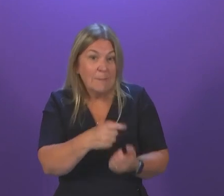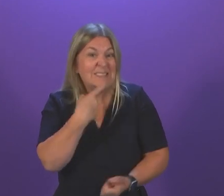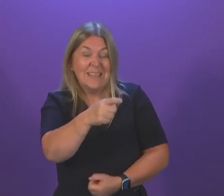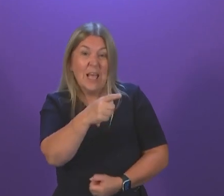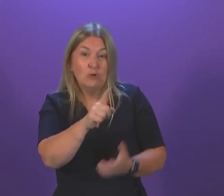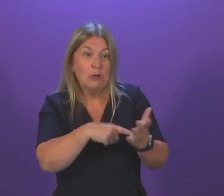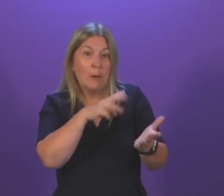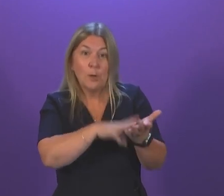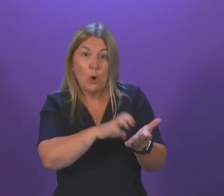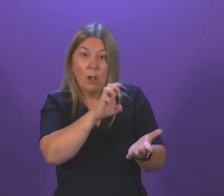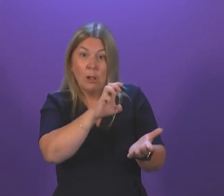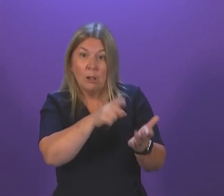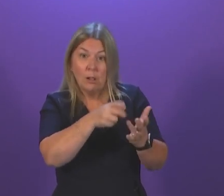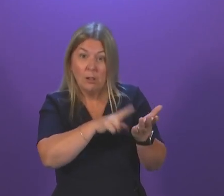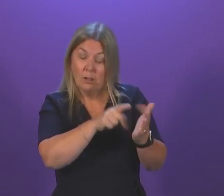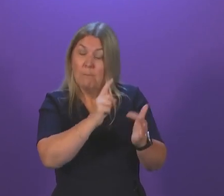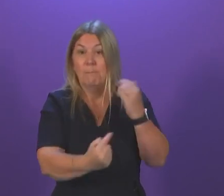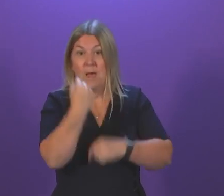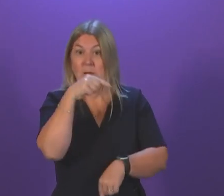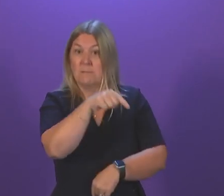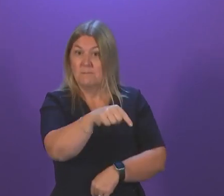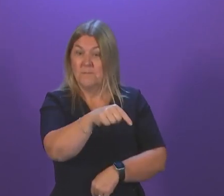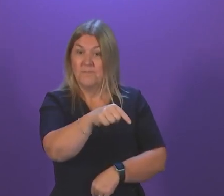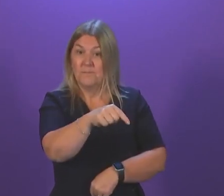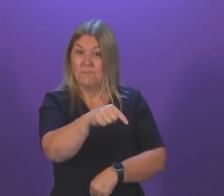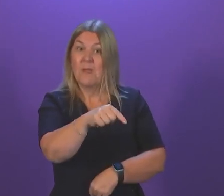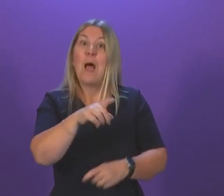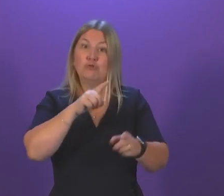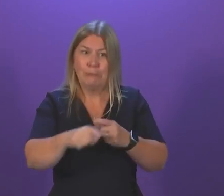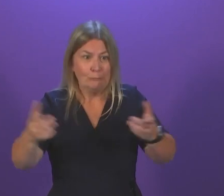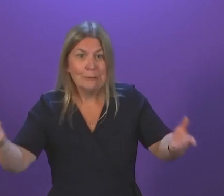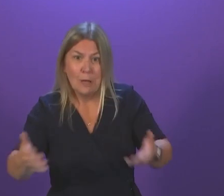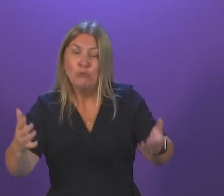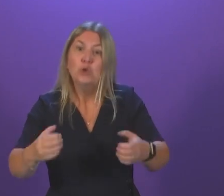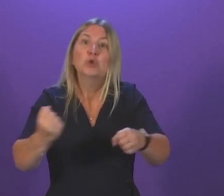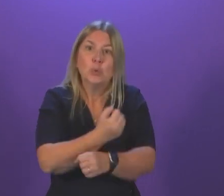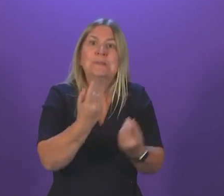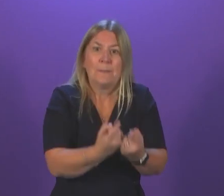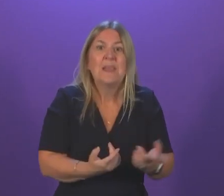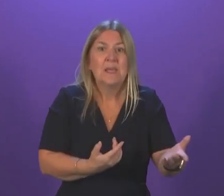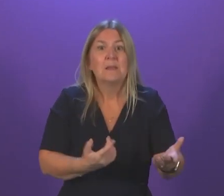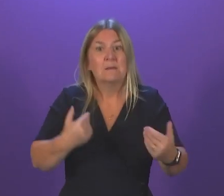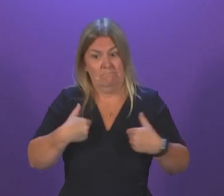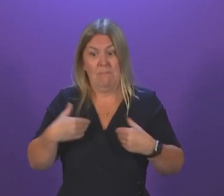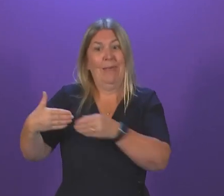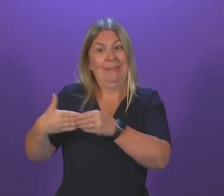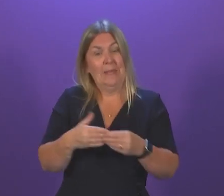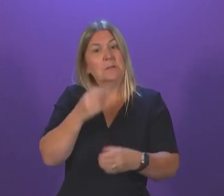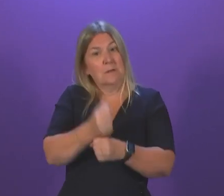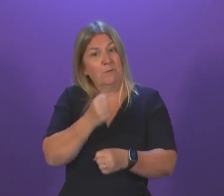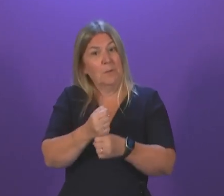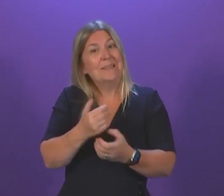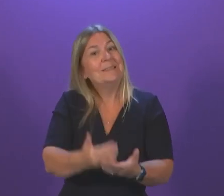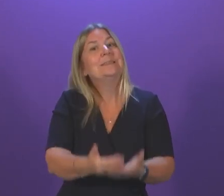McConnell wasn't prepared to do anything about it. I lead a government that saved Ferguson's from closure. And